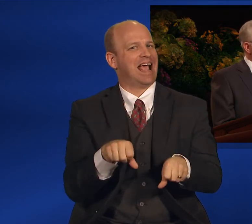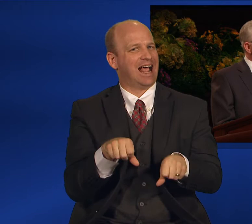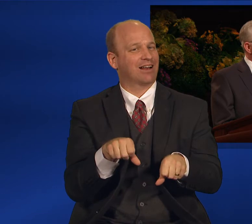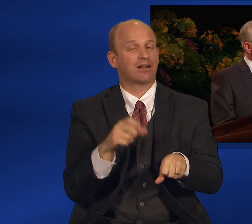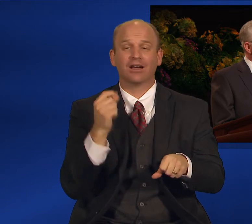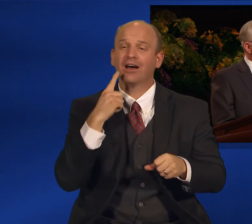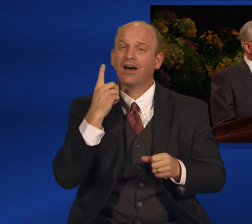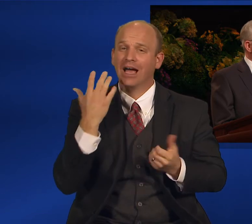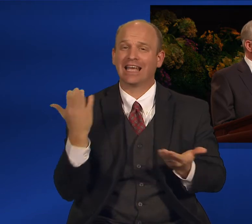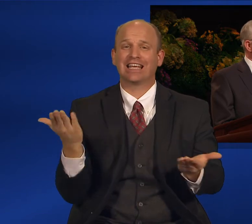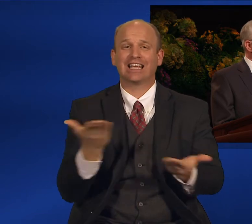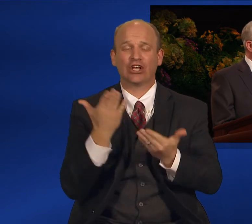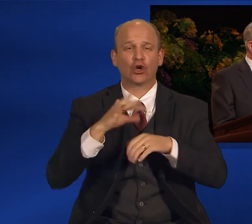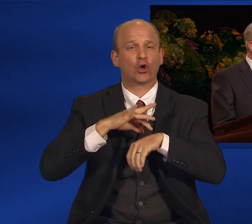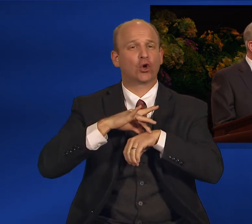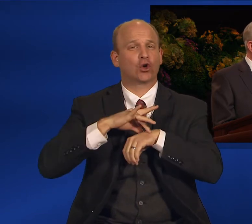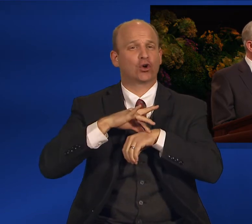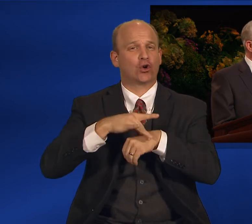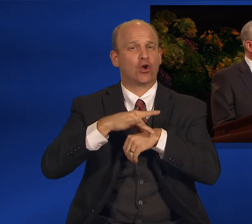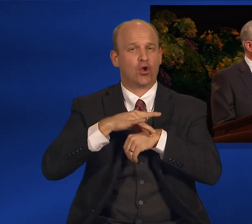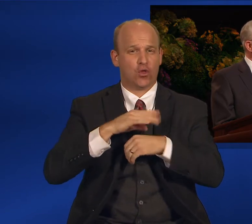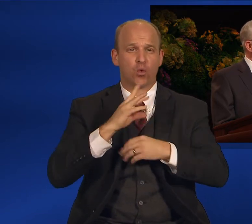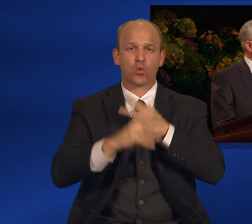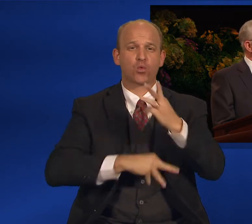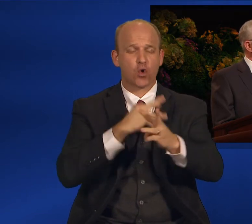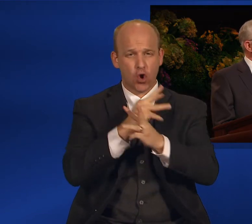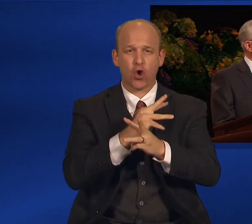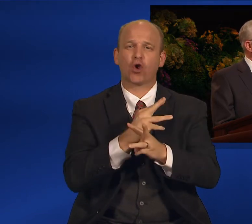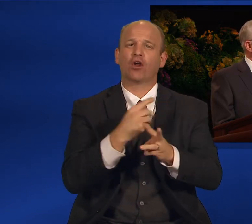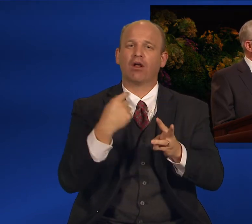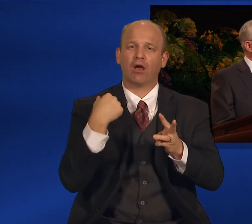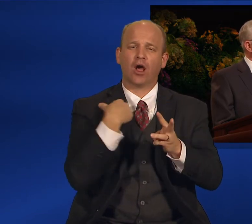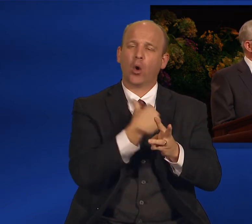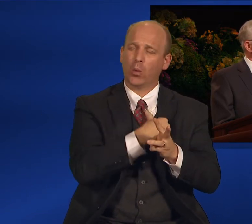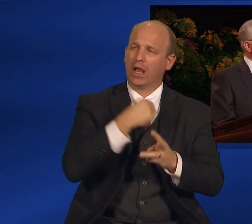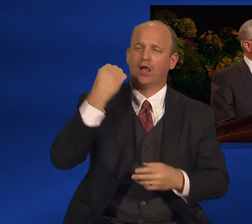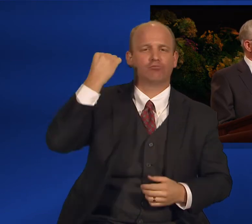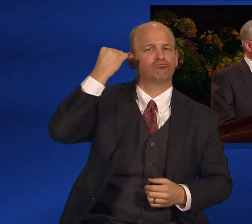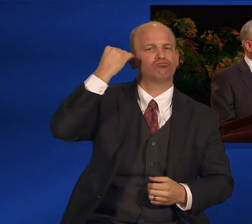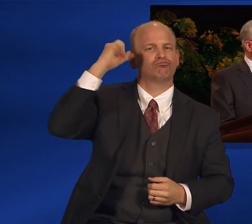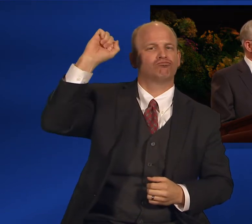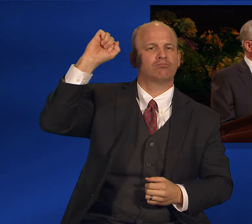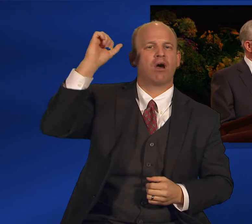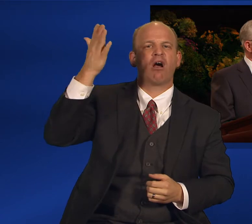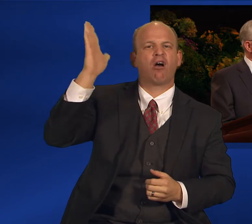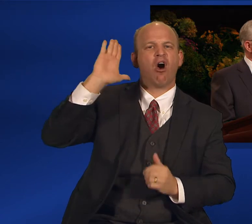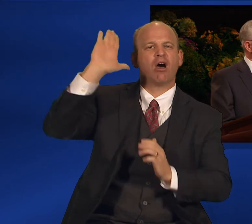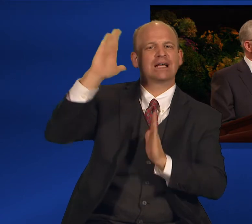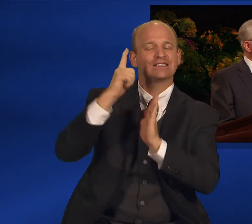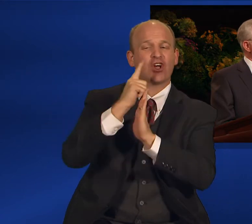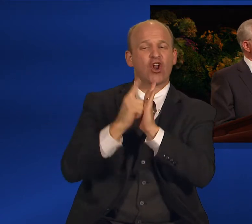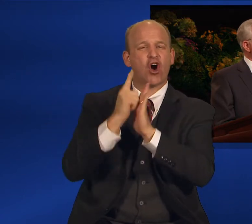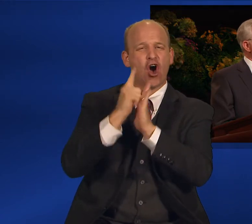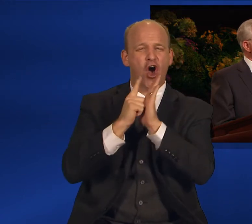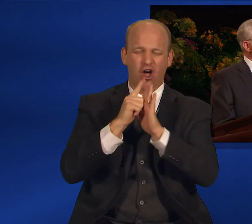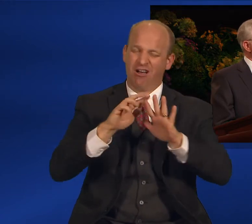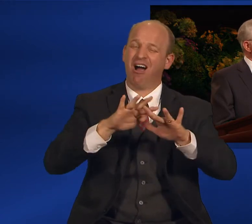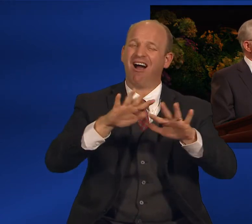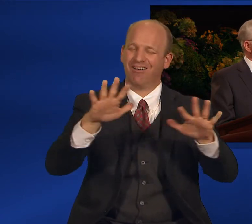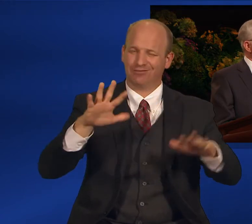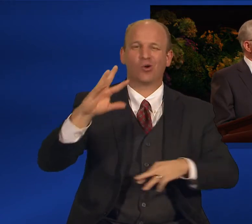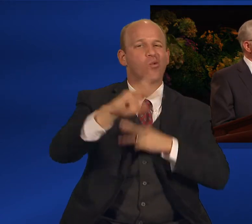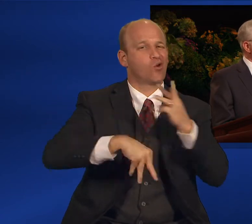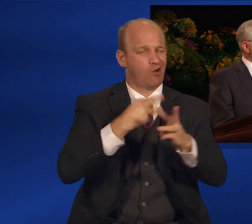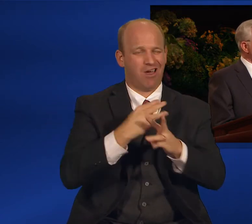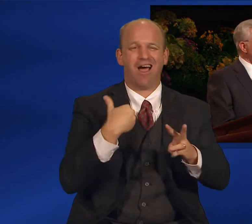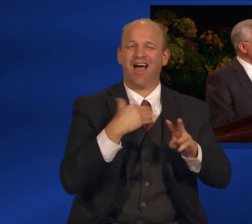sin—that is, disobedience to divinely instituted law—is pervasive. Speaking of all of us, the